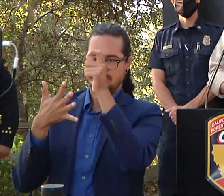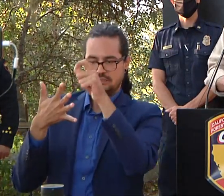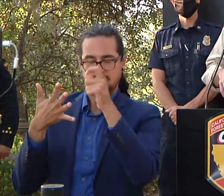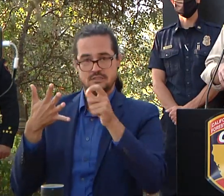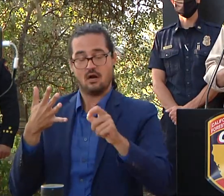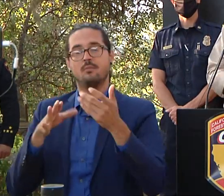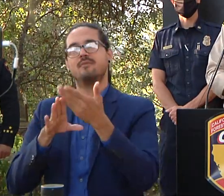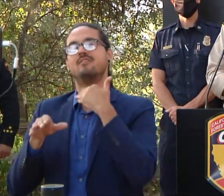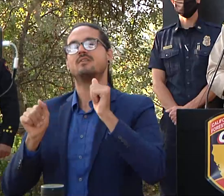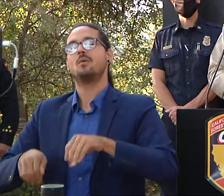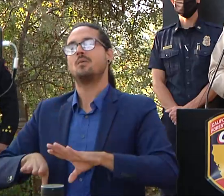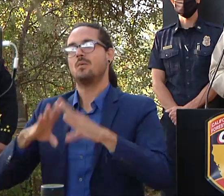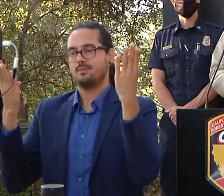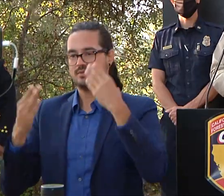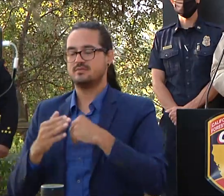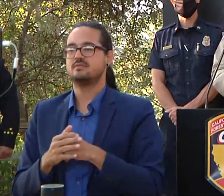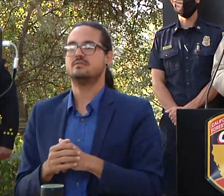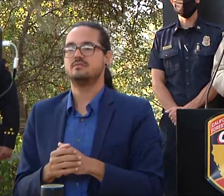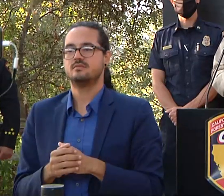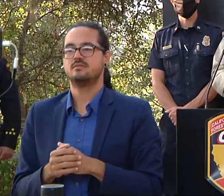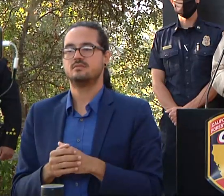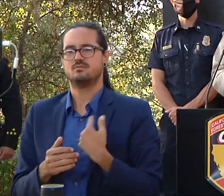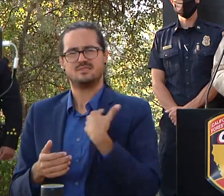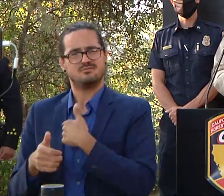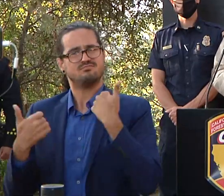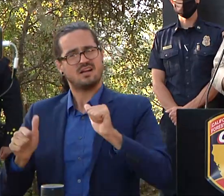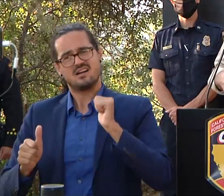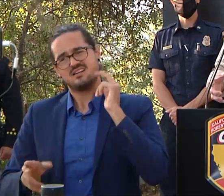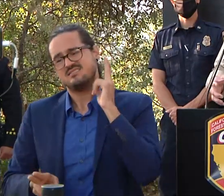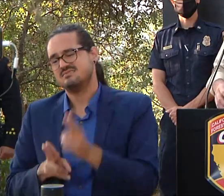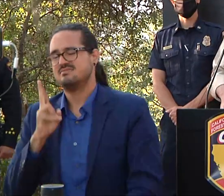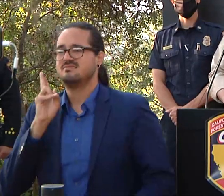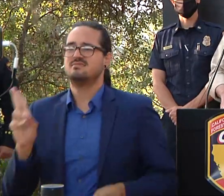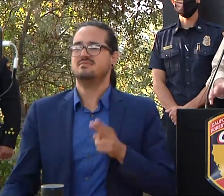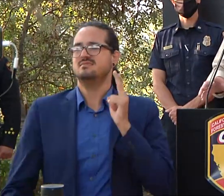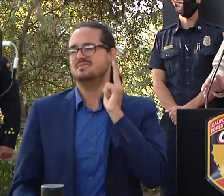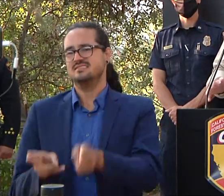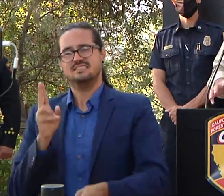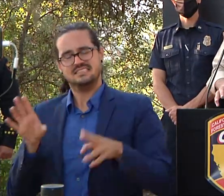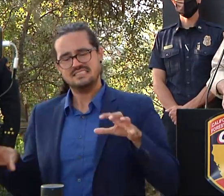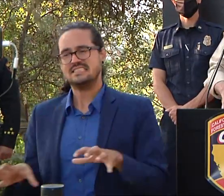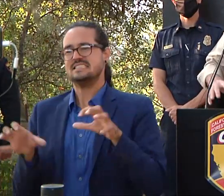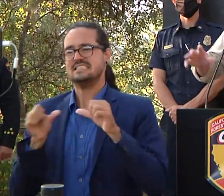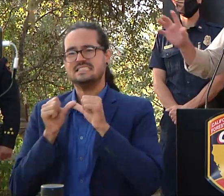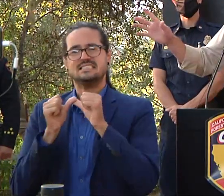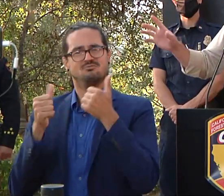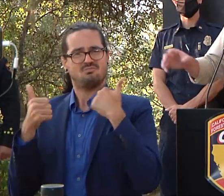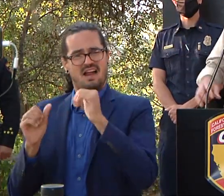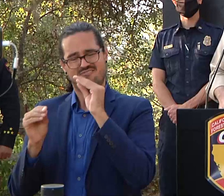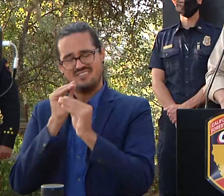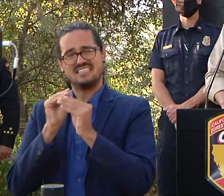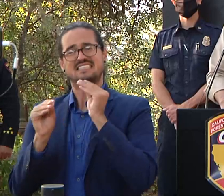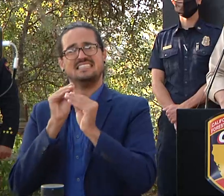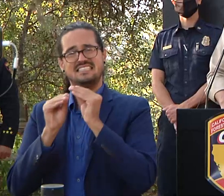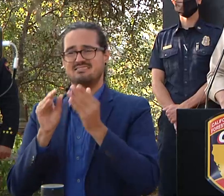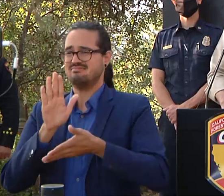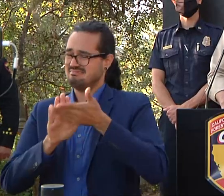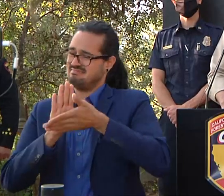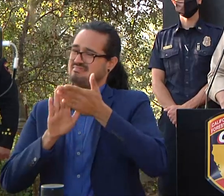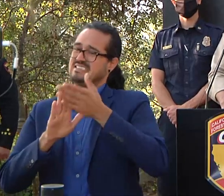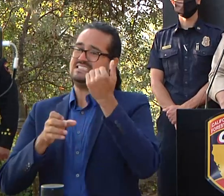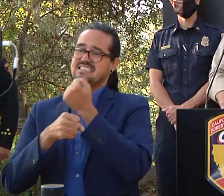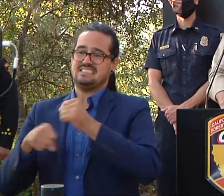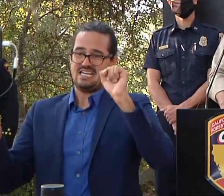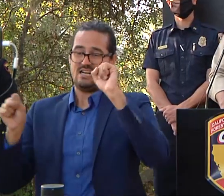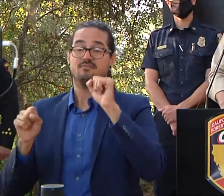pushing for now and that's what these guys they're they're working extremely hard at trying to get fixed is all that stuff as it goes deeper into those more